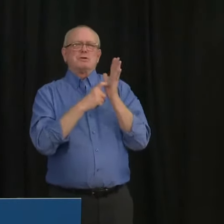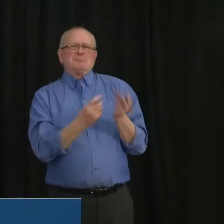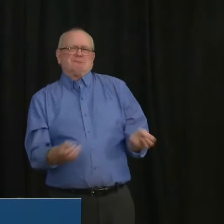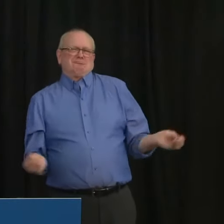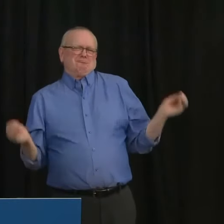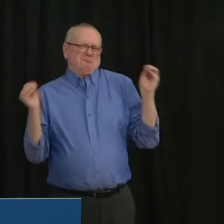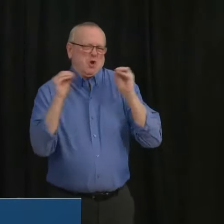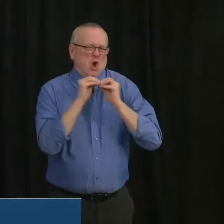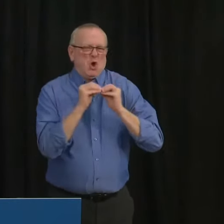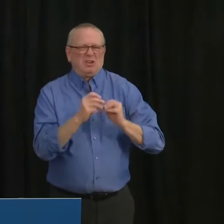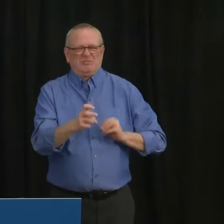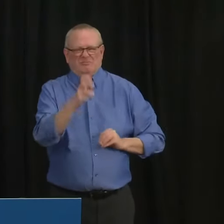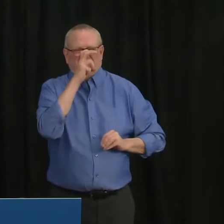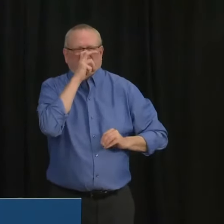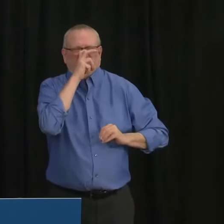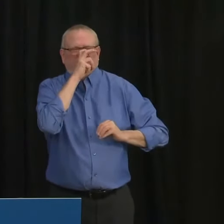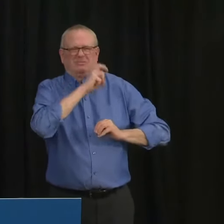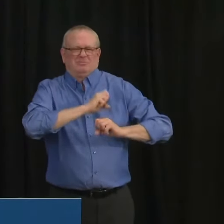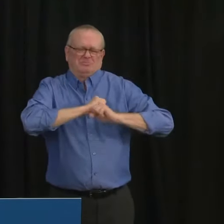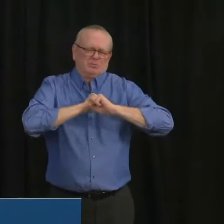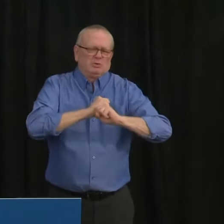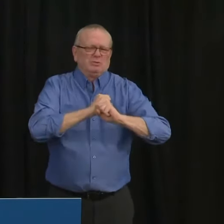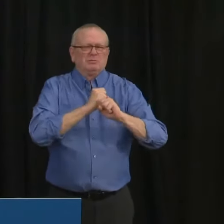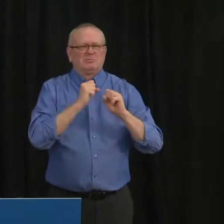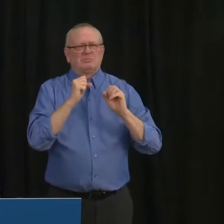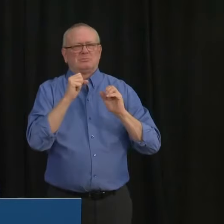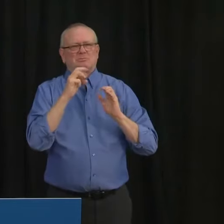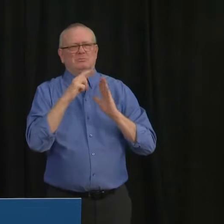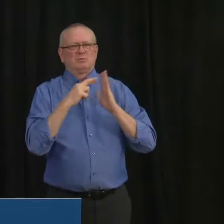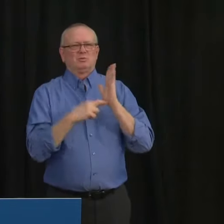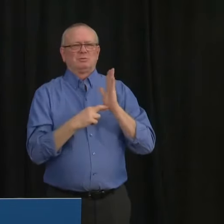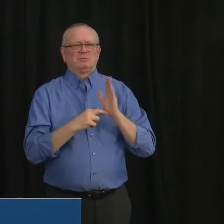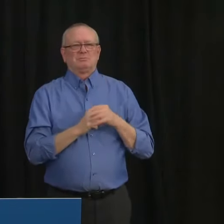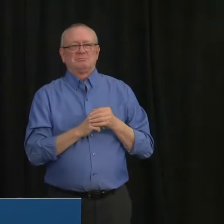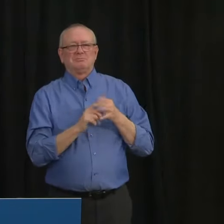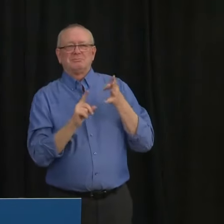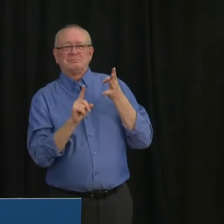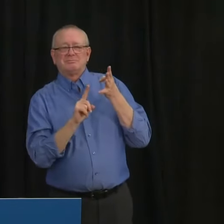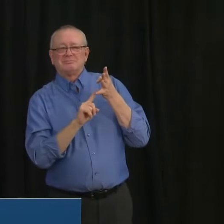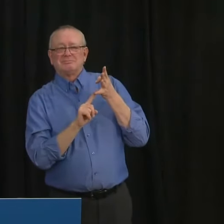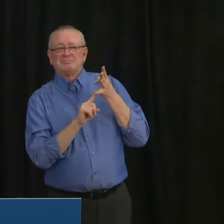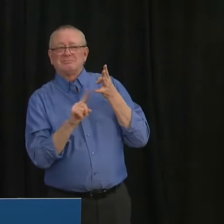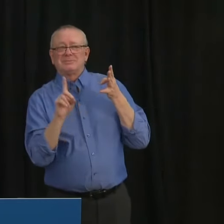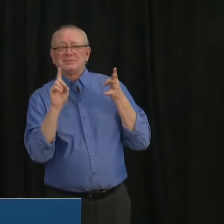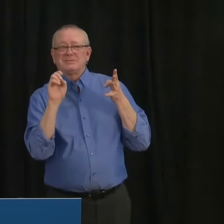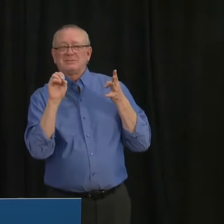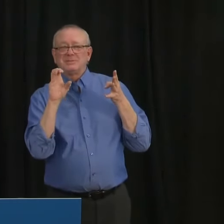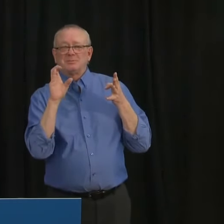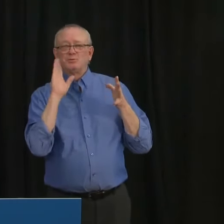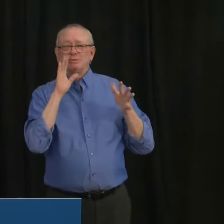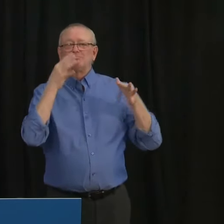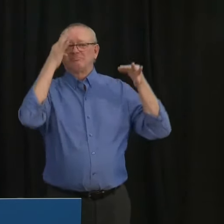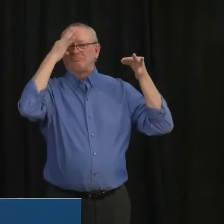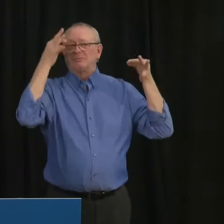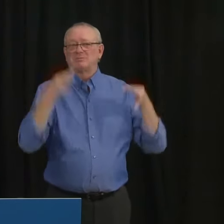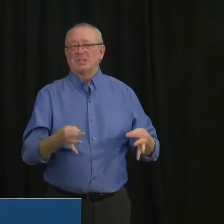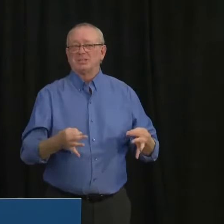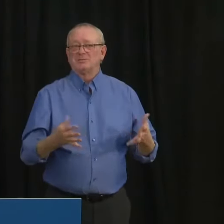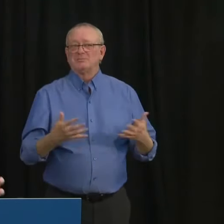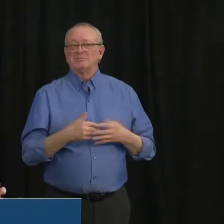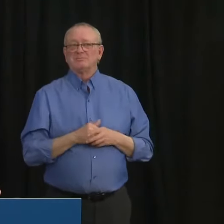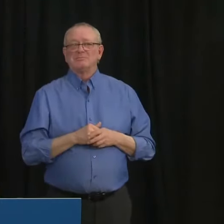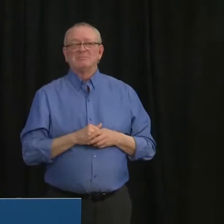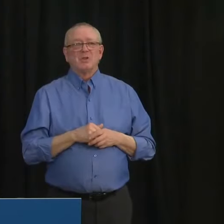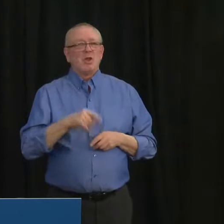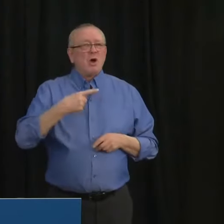healthcare system later in December. It is up to every one of us to do the right thing and abide by the new measures. That's the only